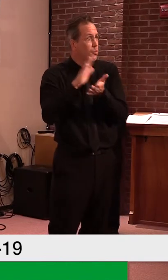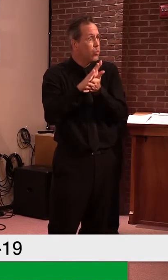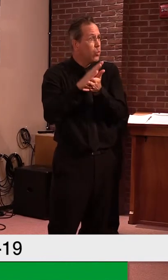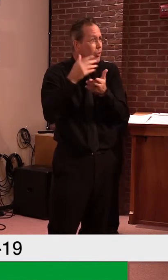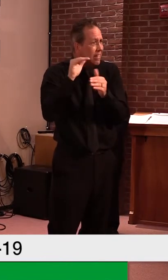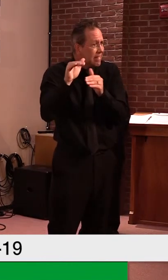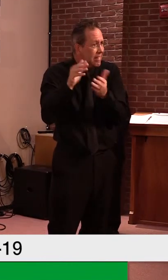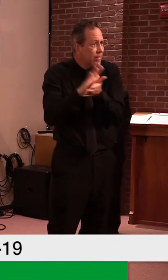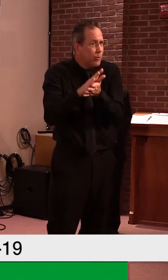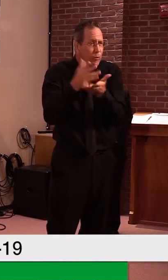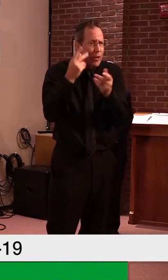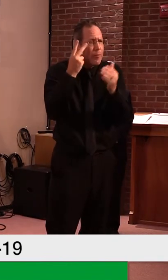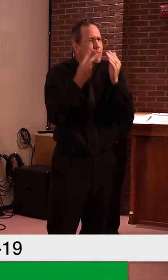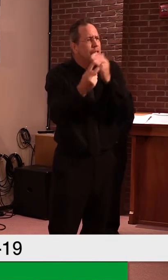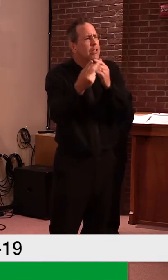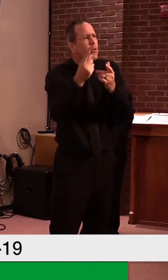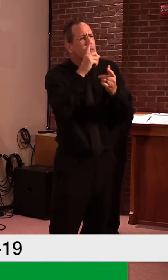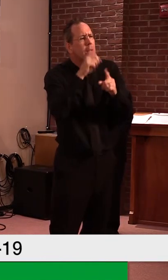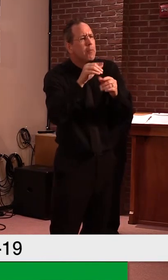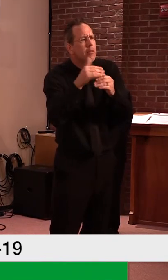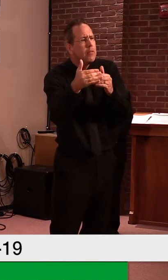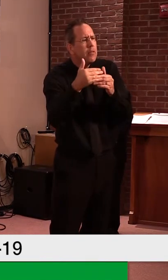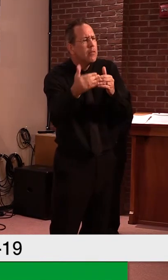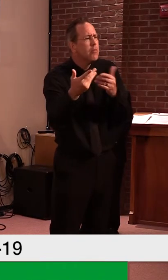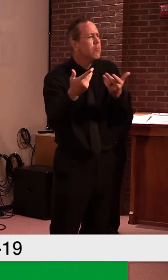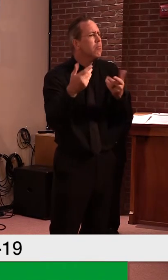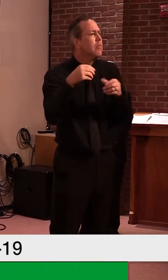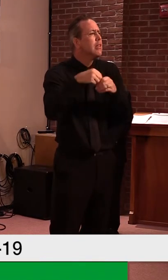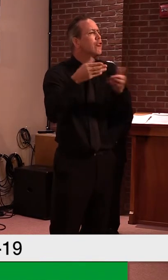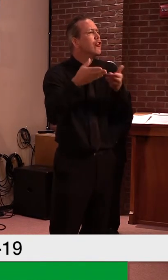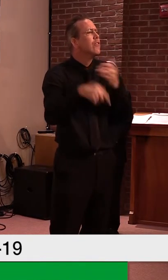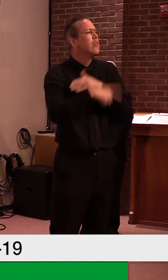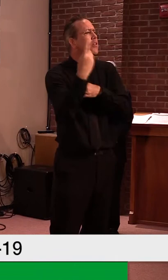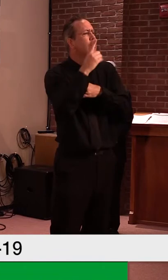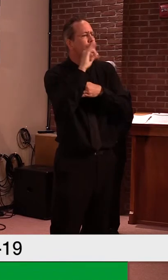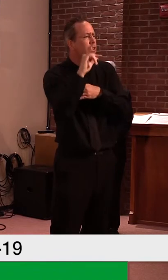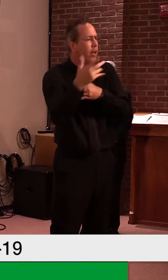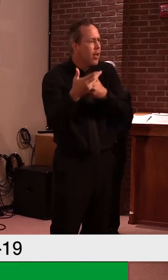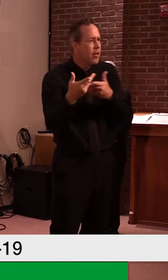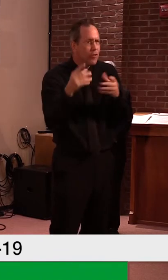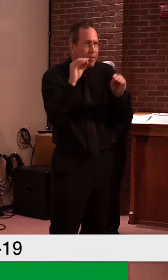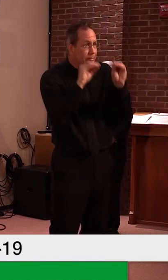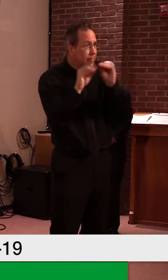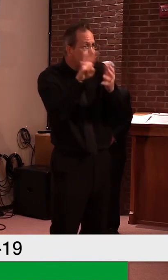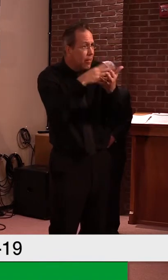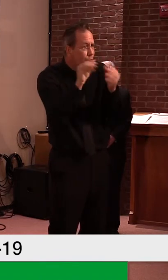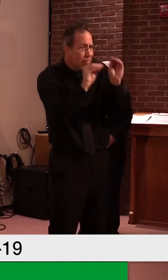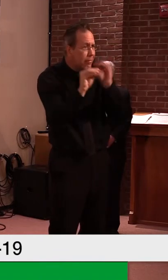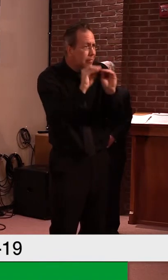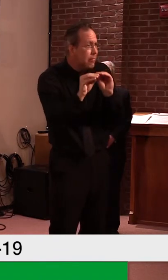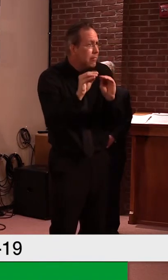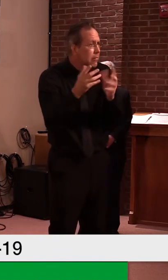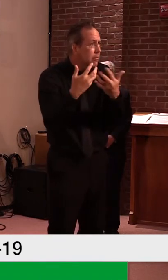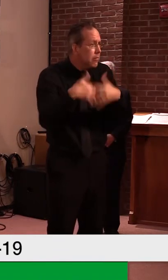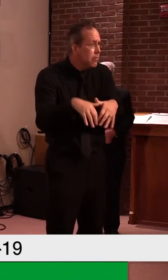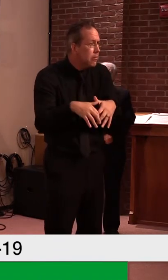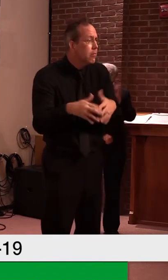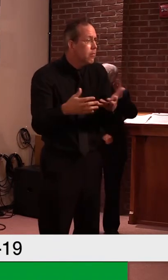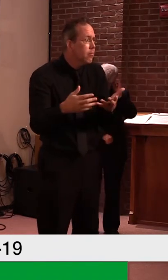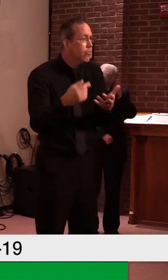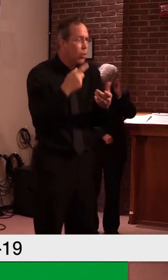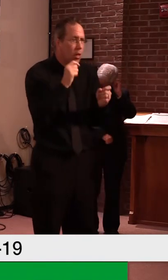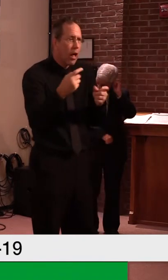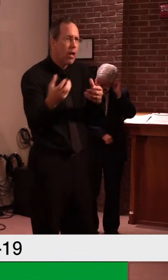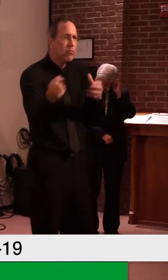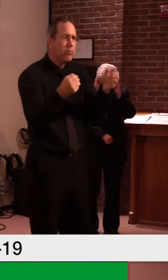repurposing some of your in-service days towards the front of the year if you can, with the understanding that, uh, there will be, I think, a fairly